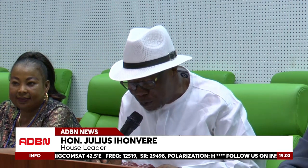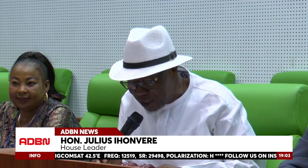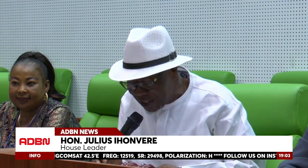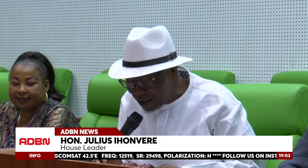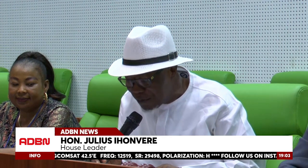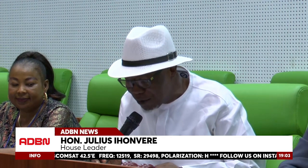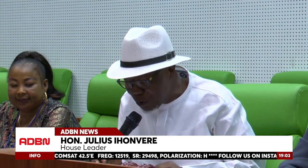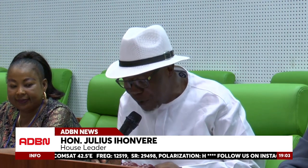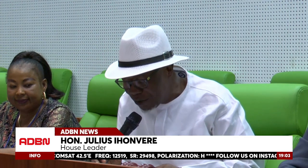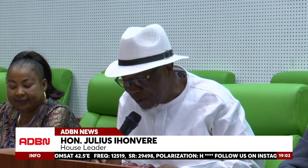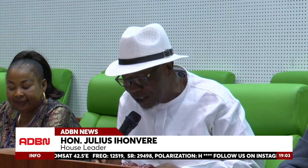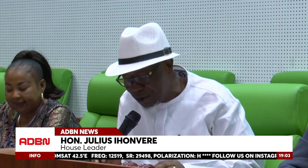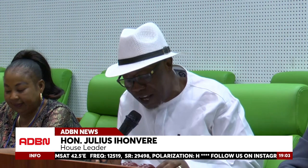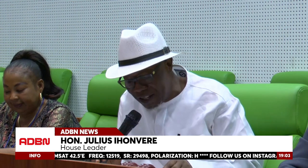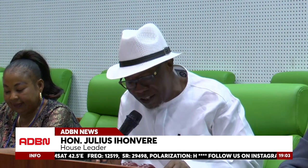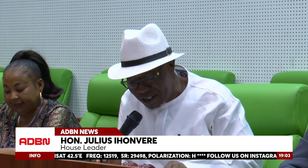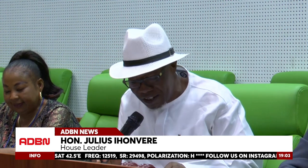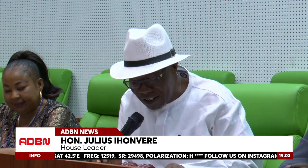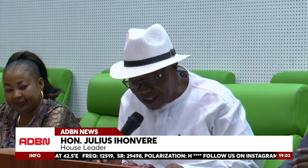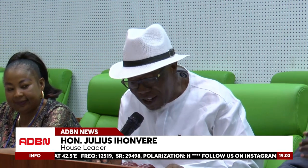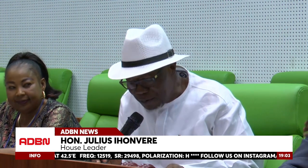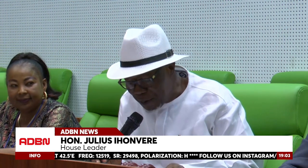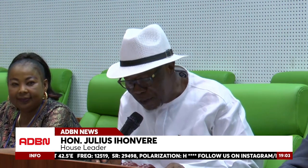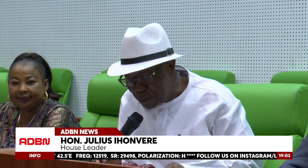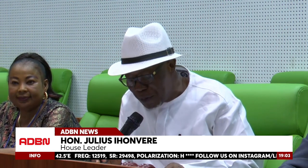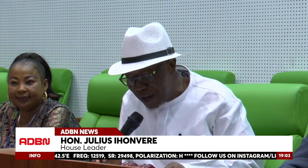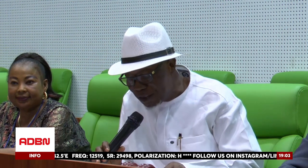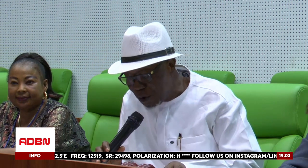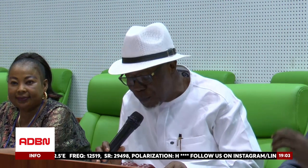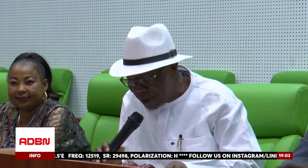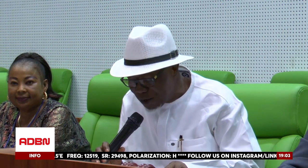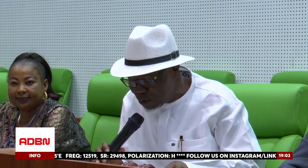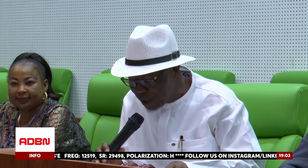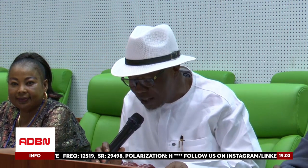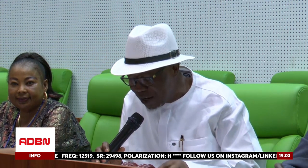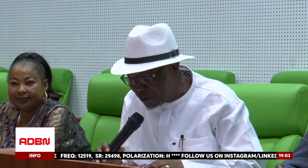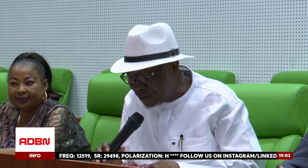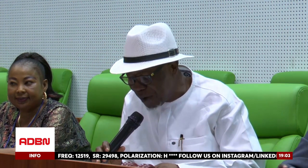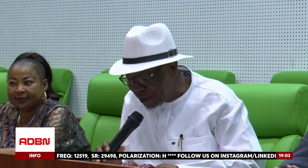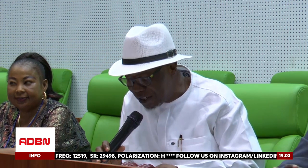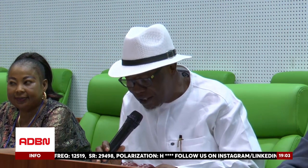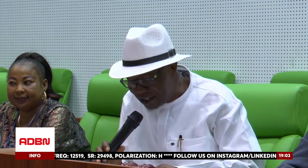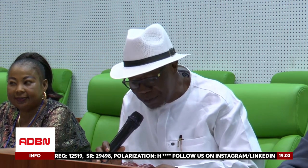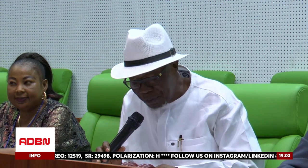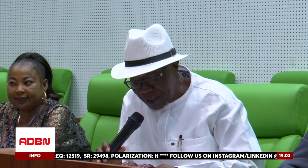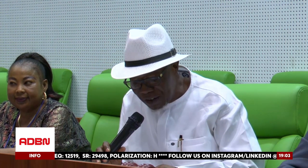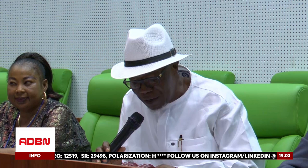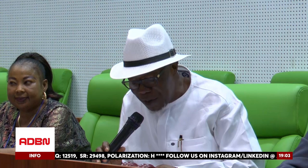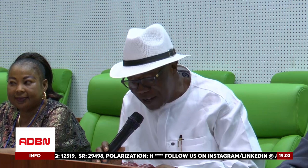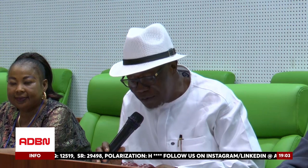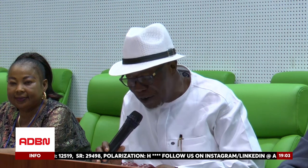PWDs are a vital part of our society. They are family members or parents who cater for the family needs.